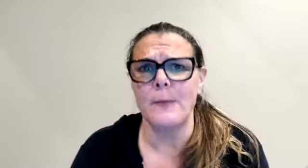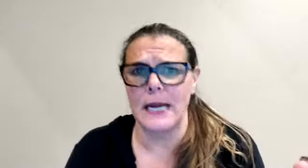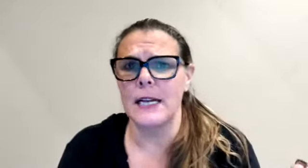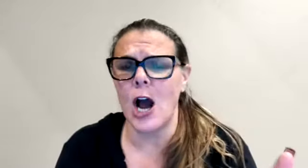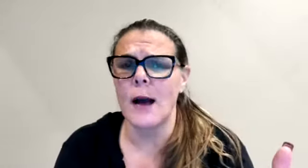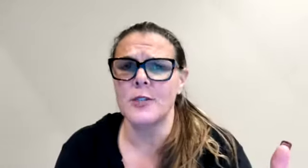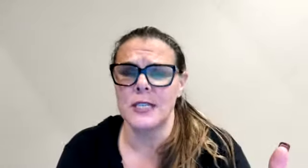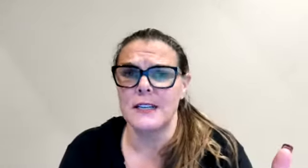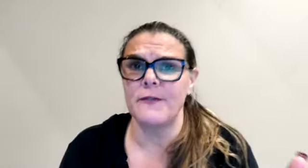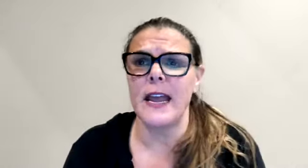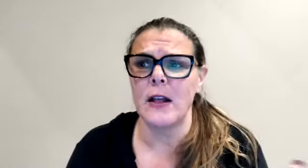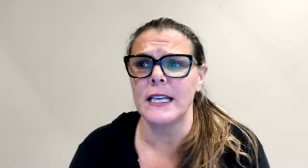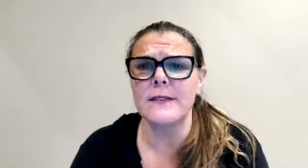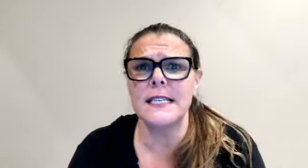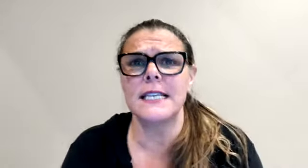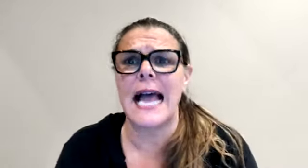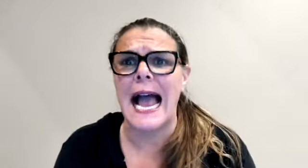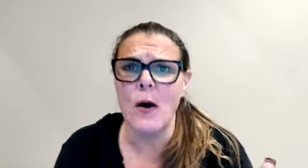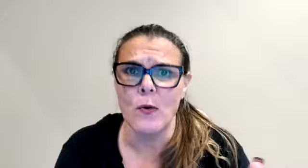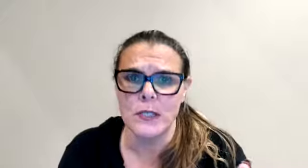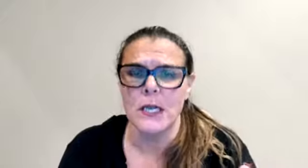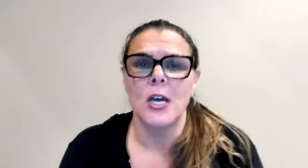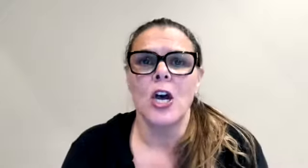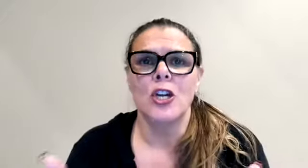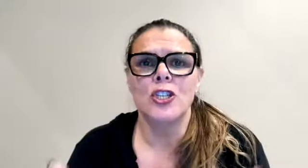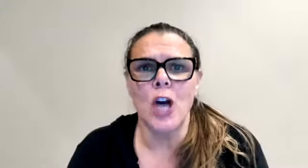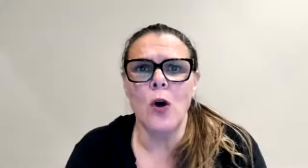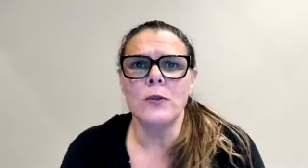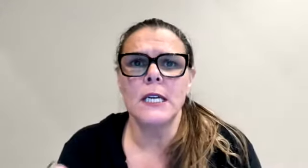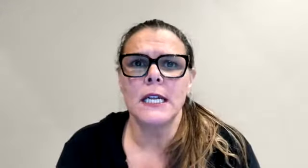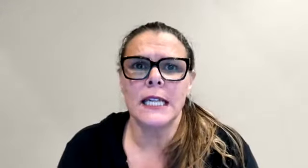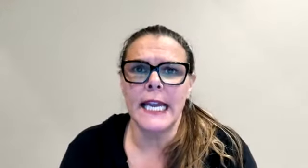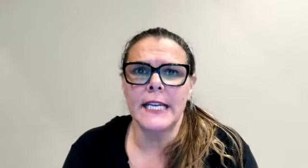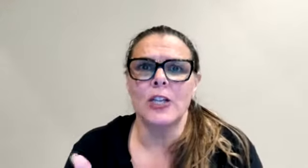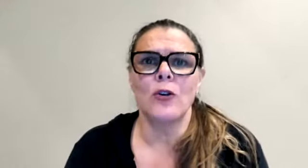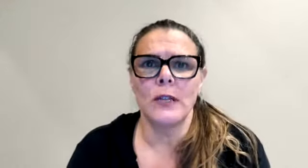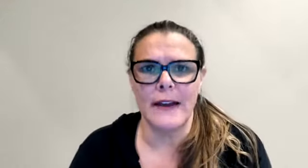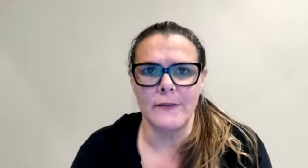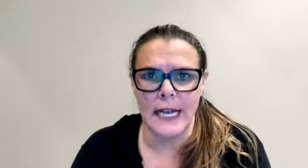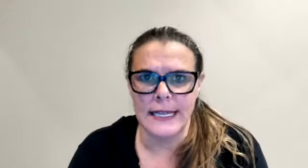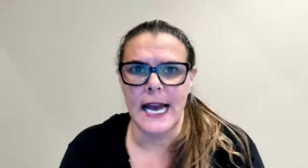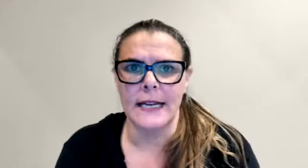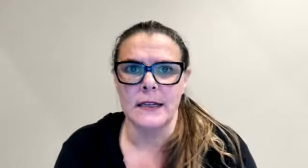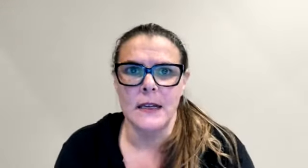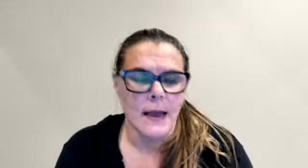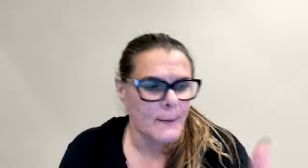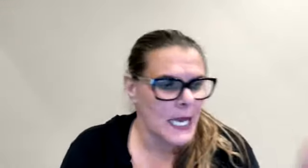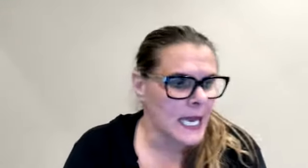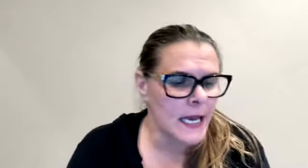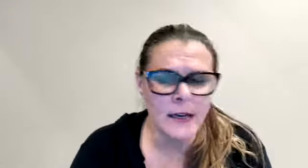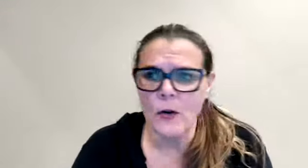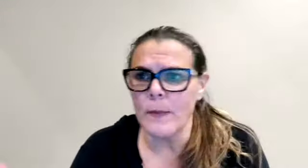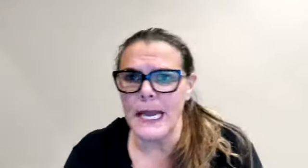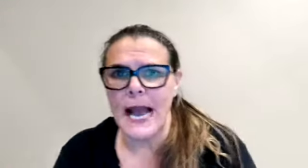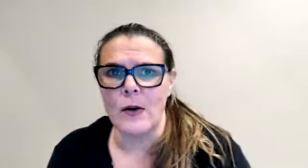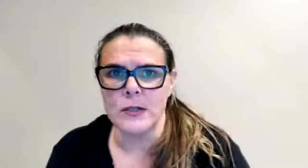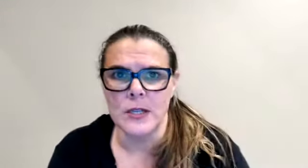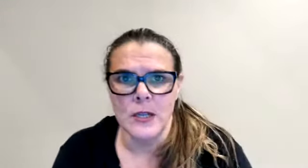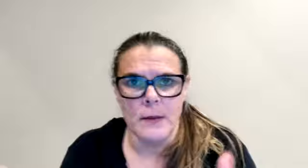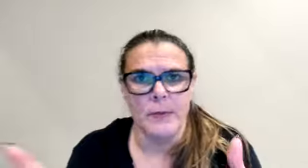an option to fail. gives us an out. Don't, don't lead your life like that. Be in or be out, but